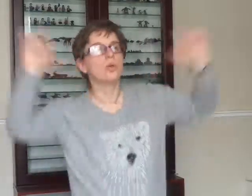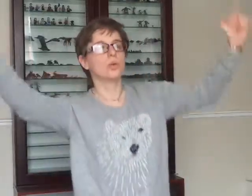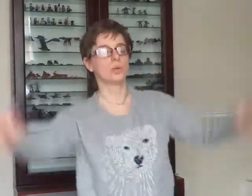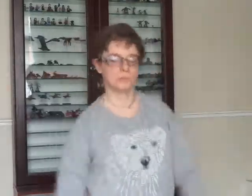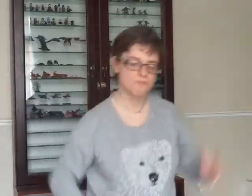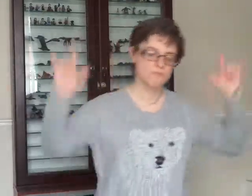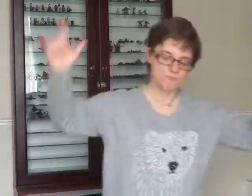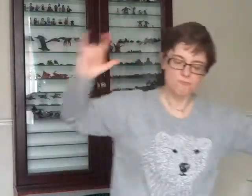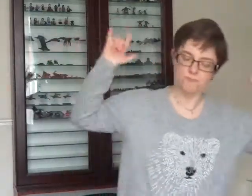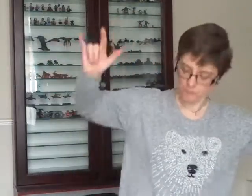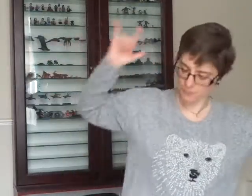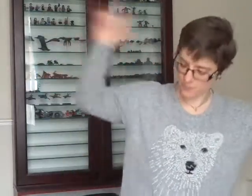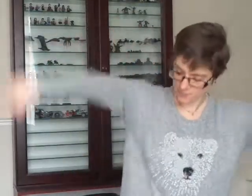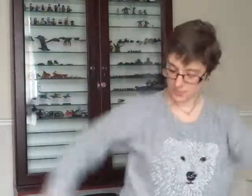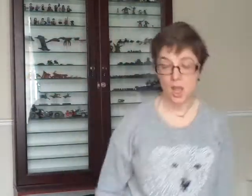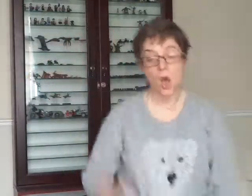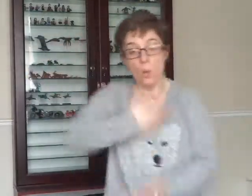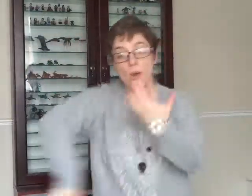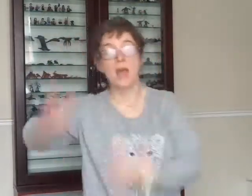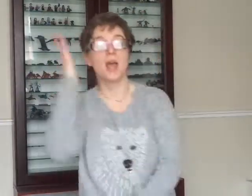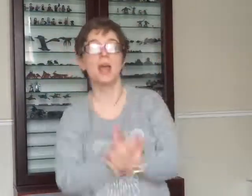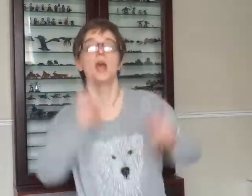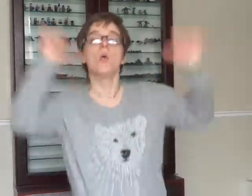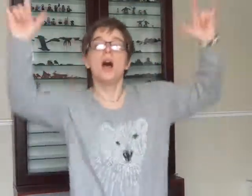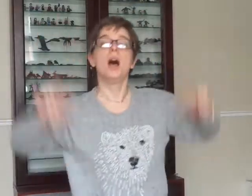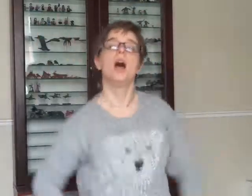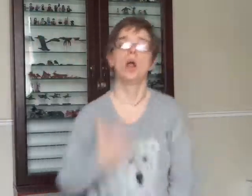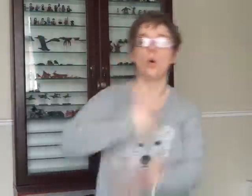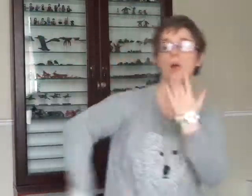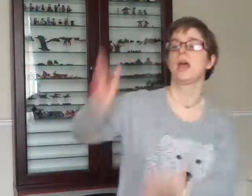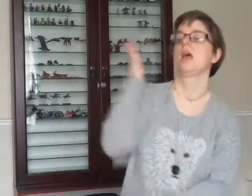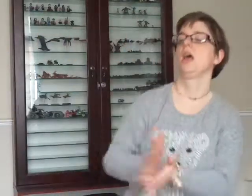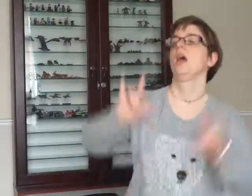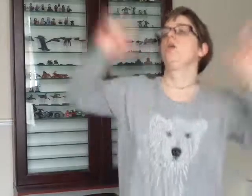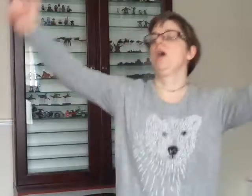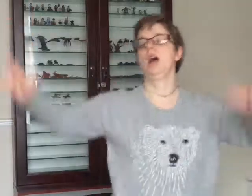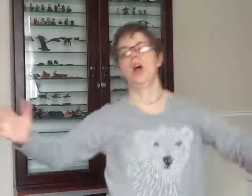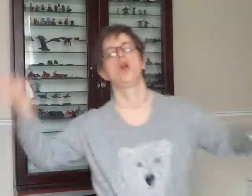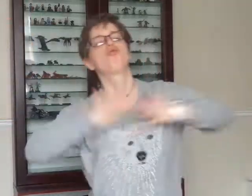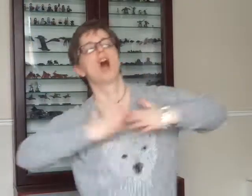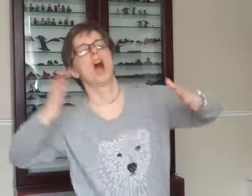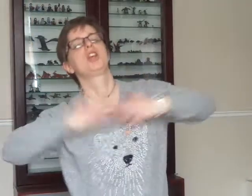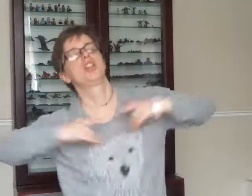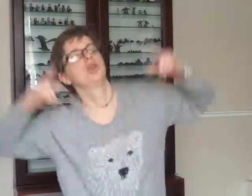We Will, We Will Rock You